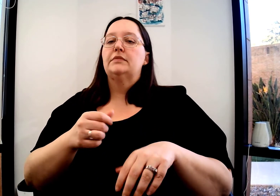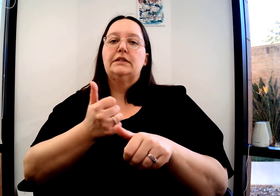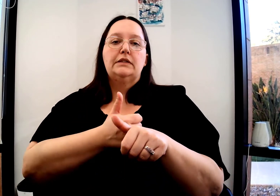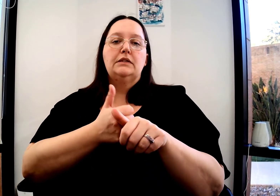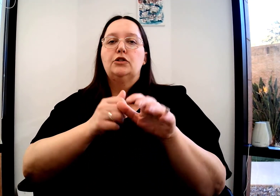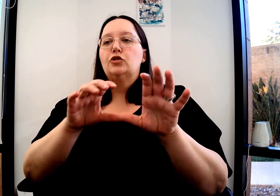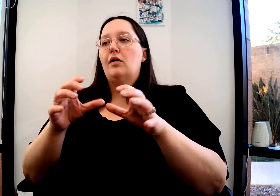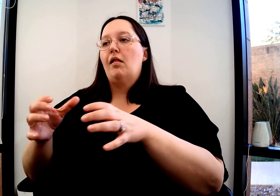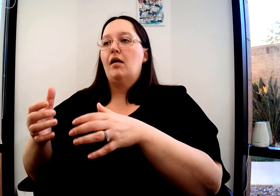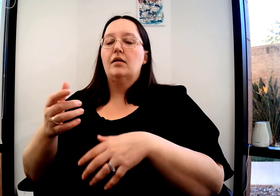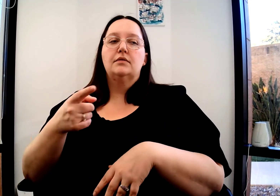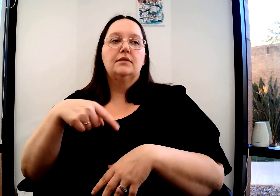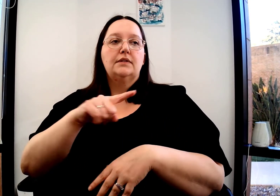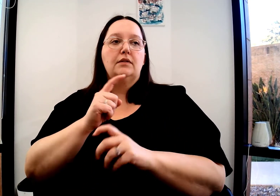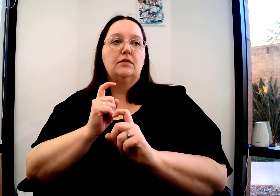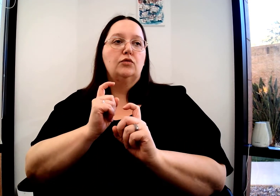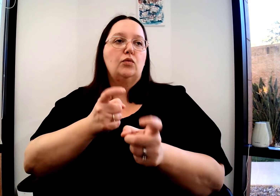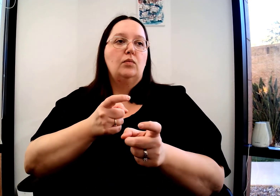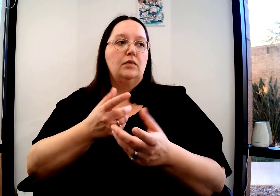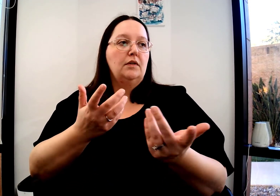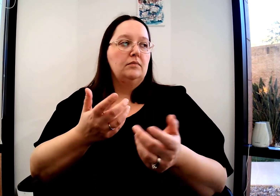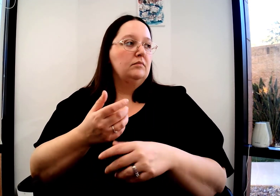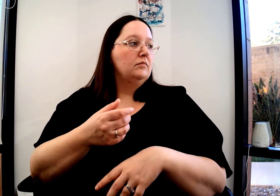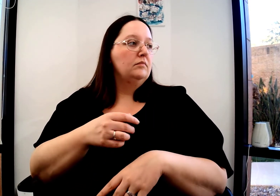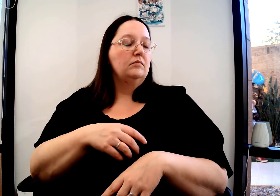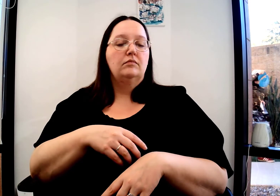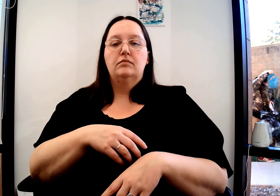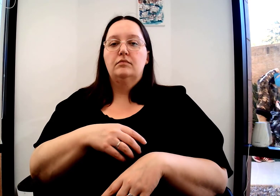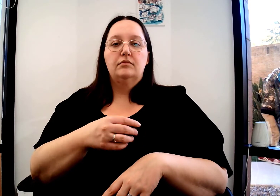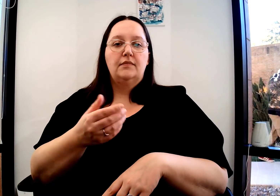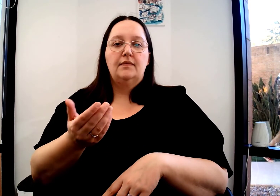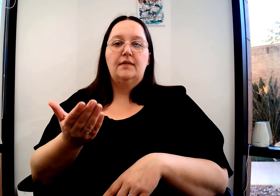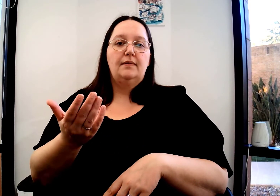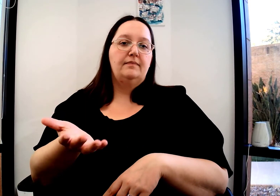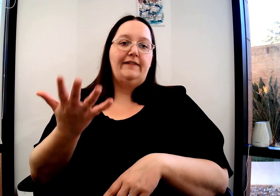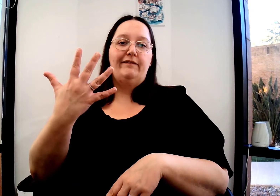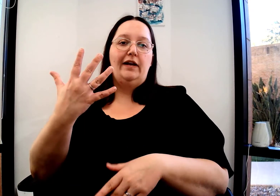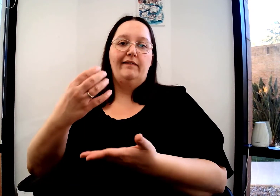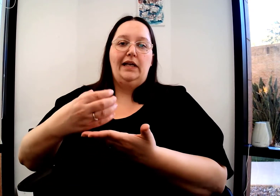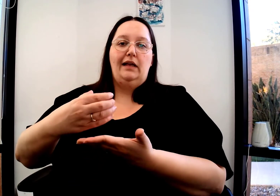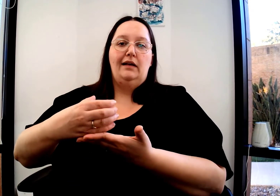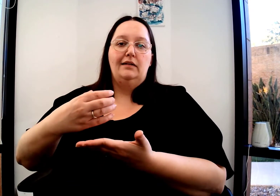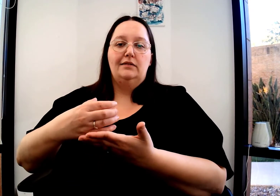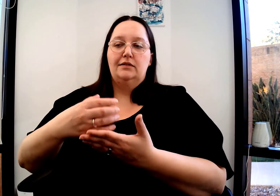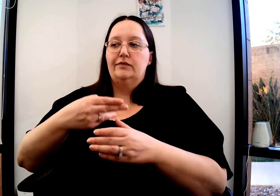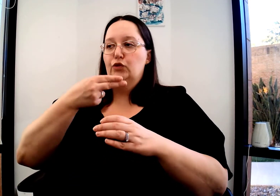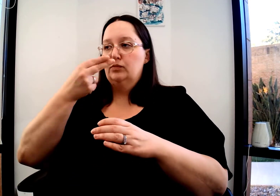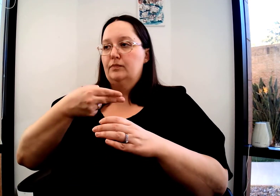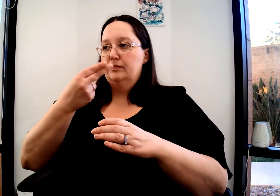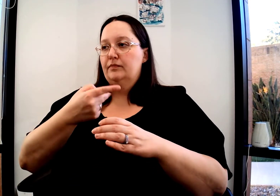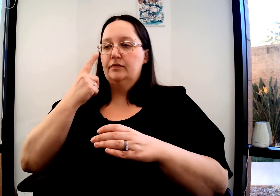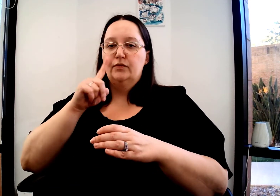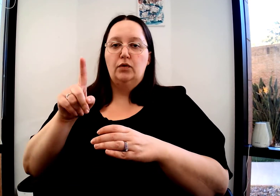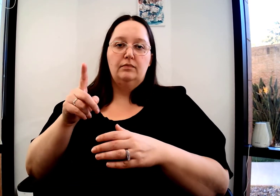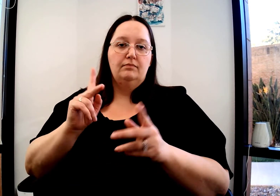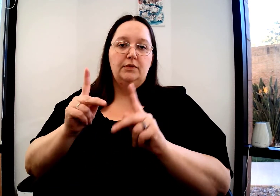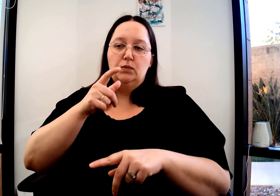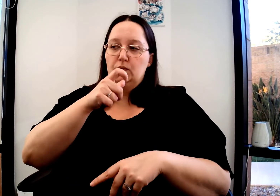collecting, like collecting donations. Right? Each of these classes, they're going to be donating five cans of soup